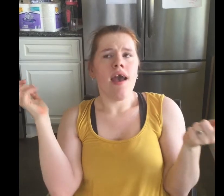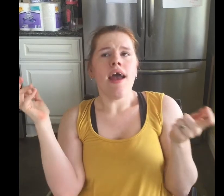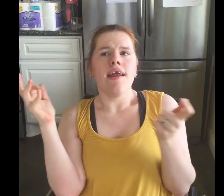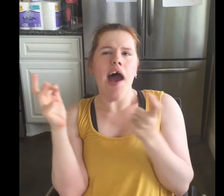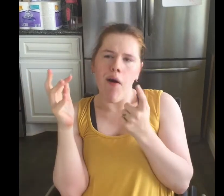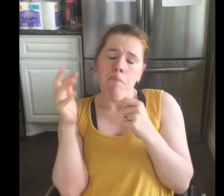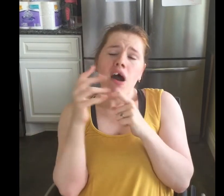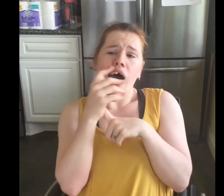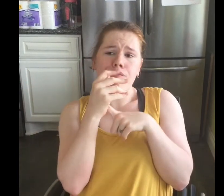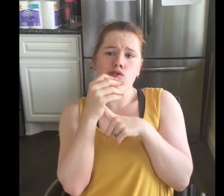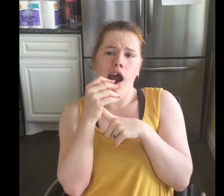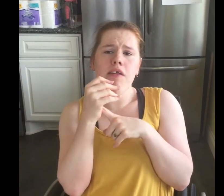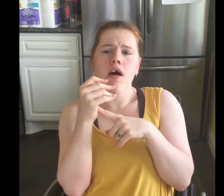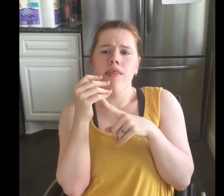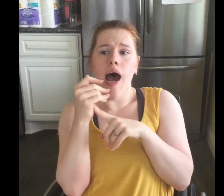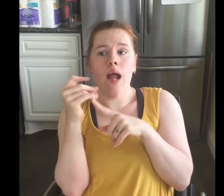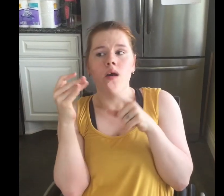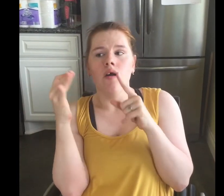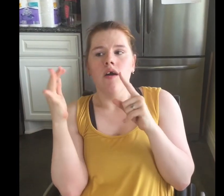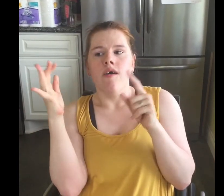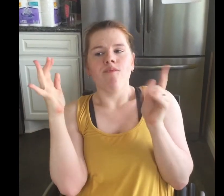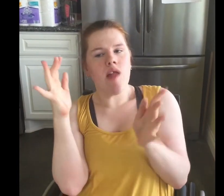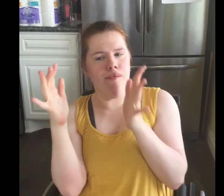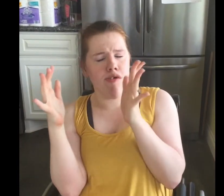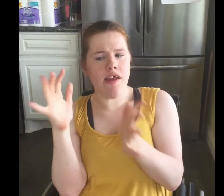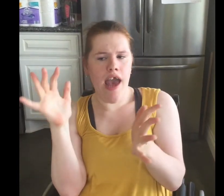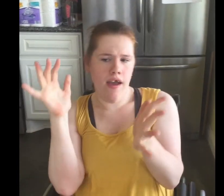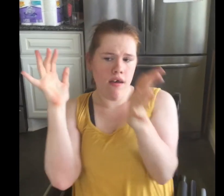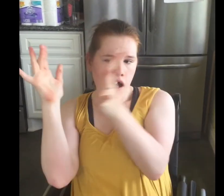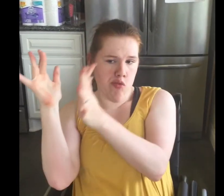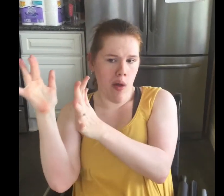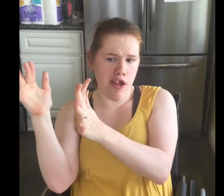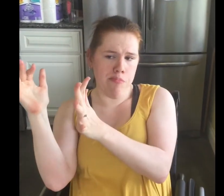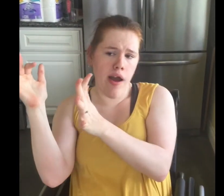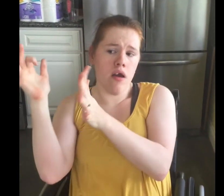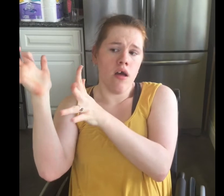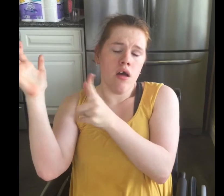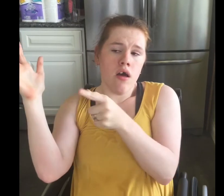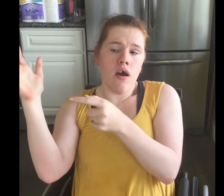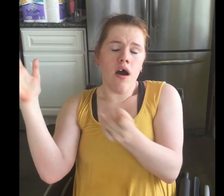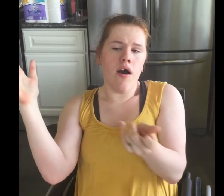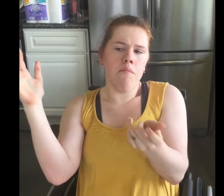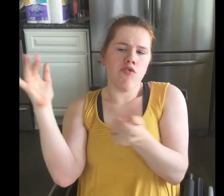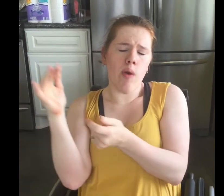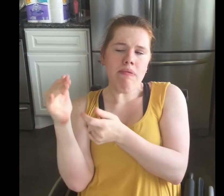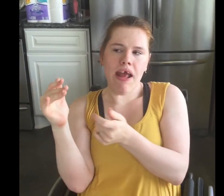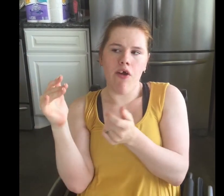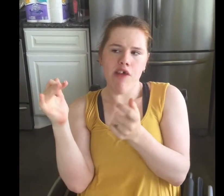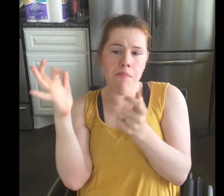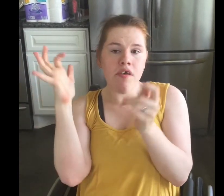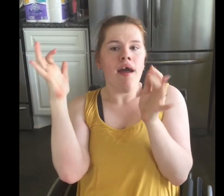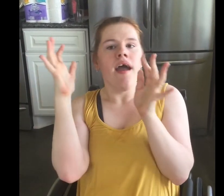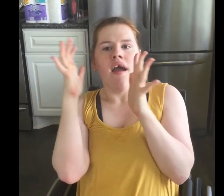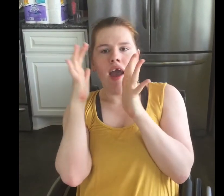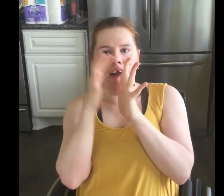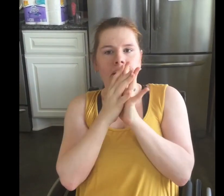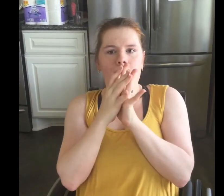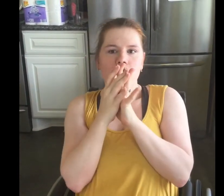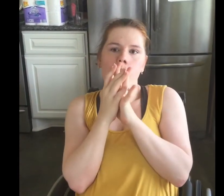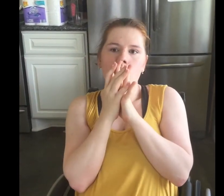Now I've tried that flavor today as well as my, um, sweet potato chips. And here is my